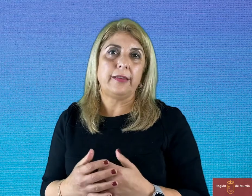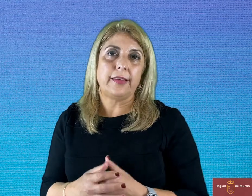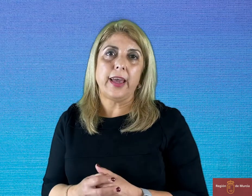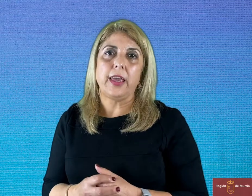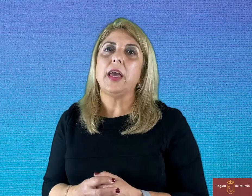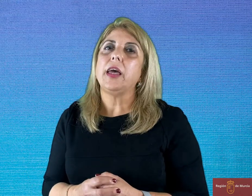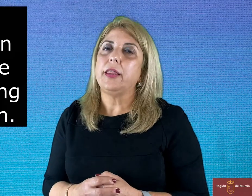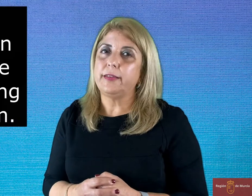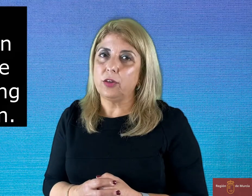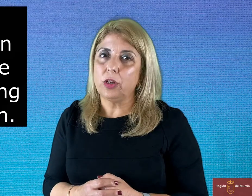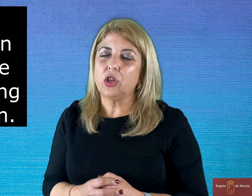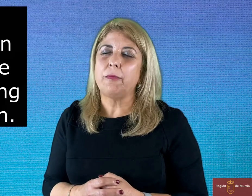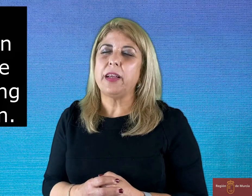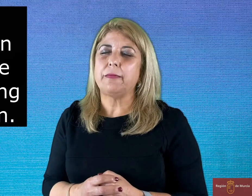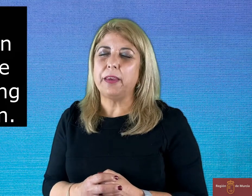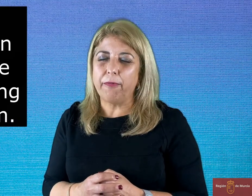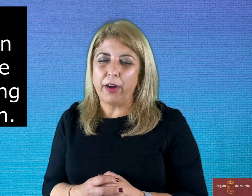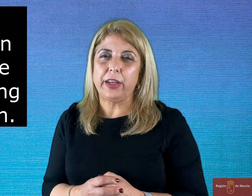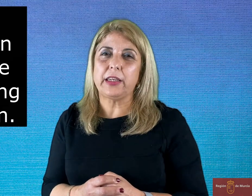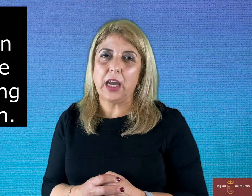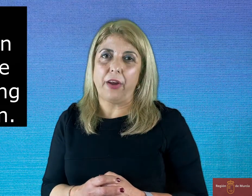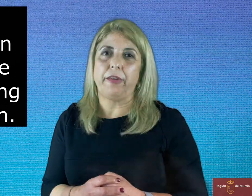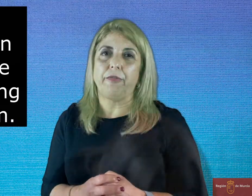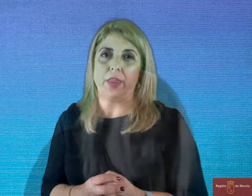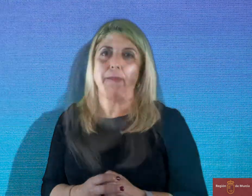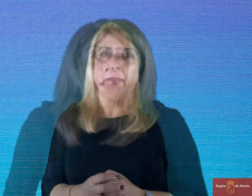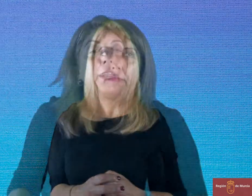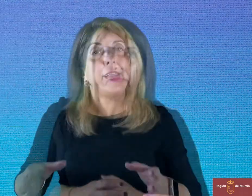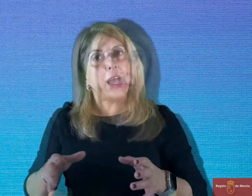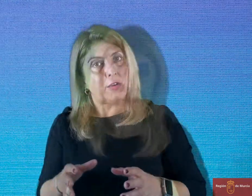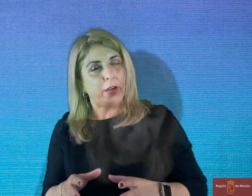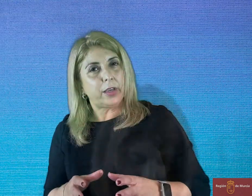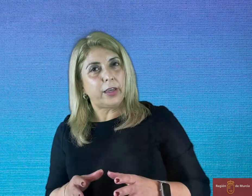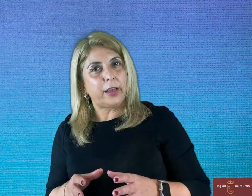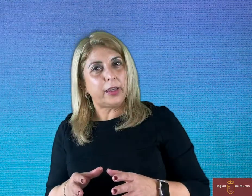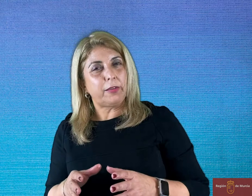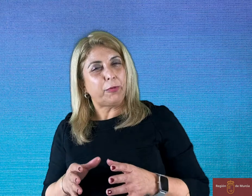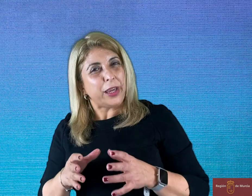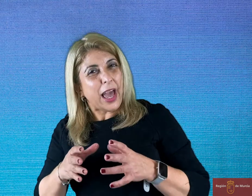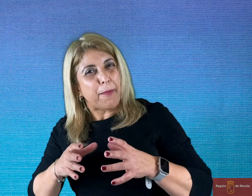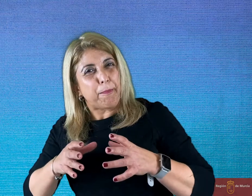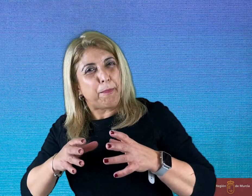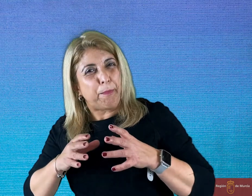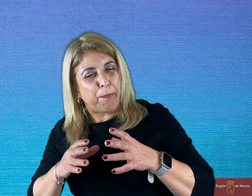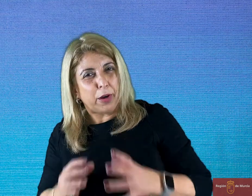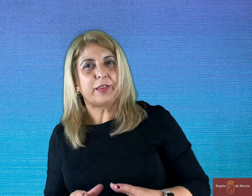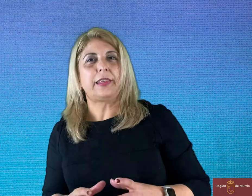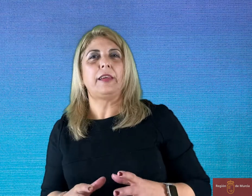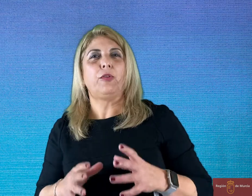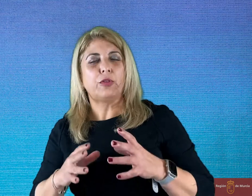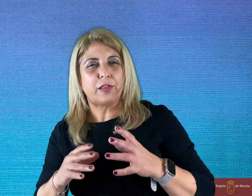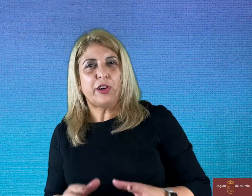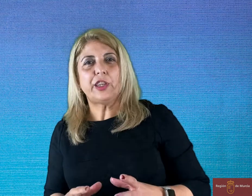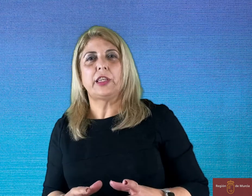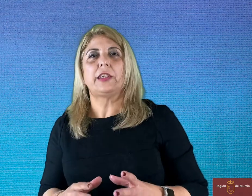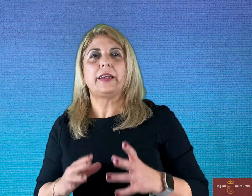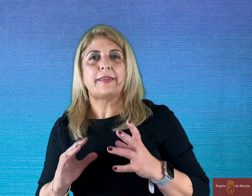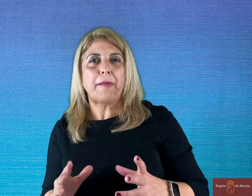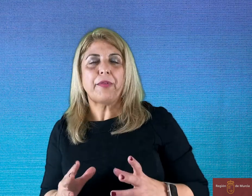say the situation must be very tiring for them. Now, if we are positive or certain that something